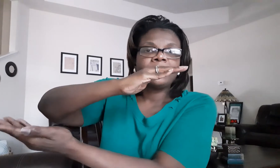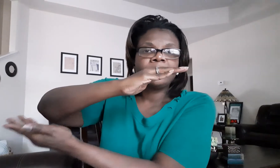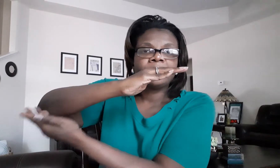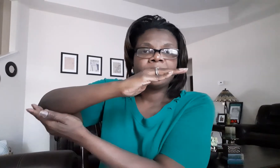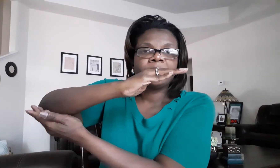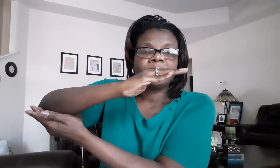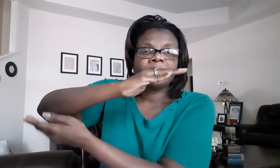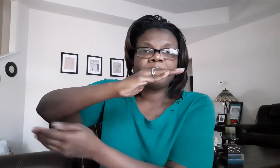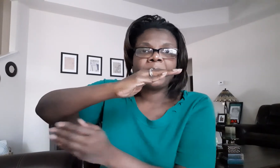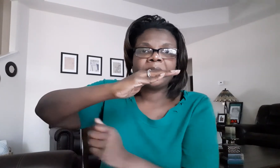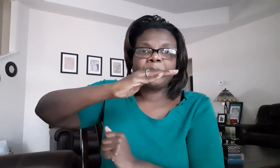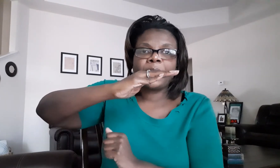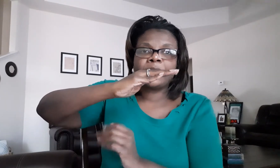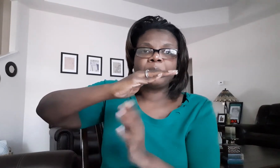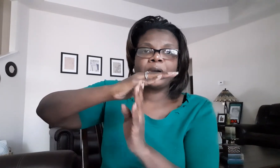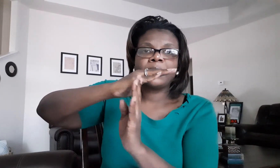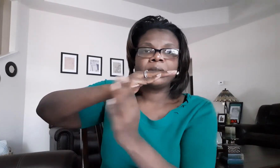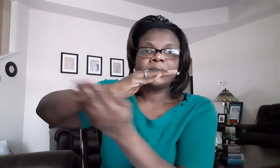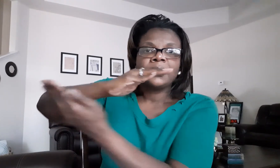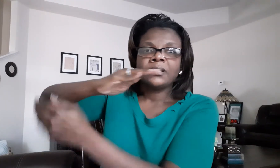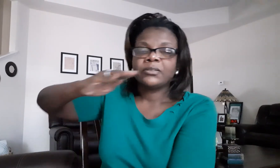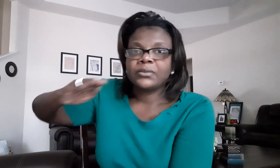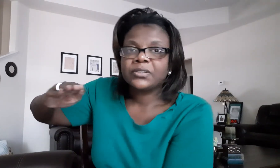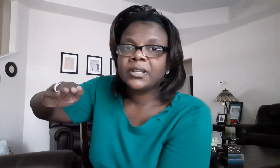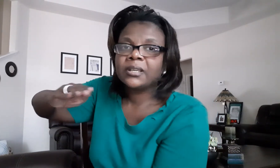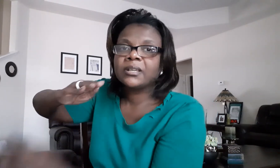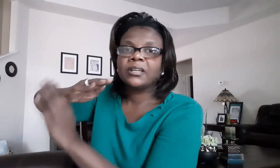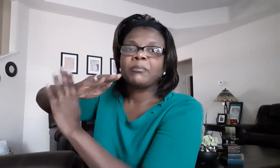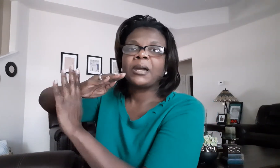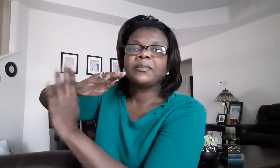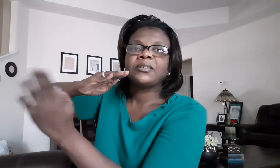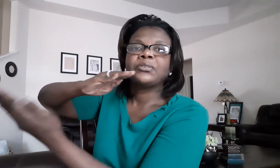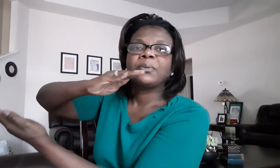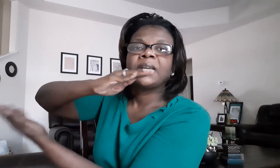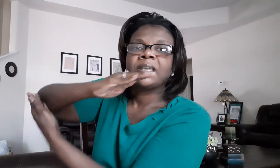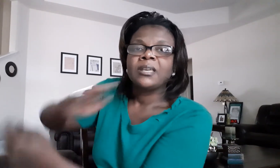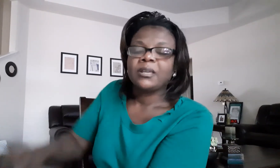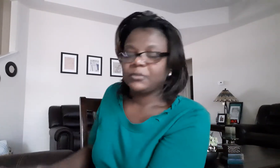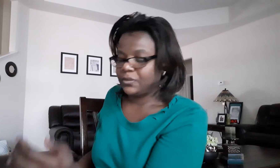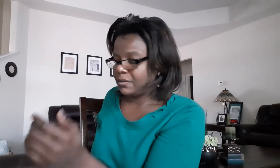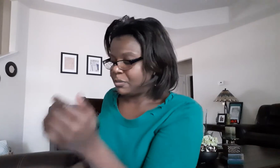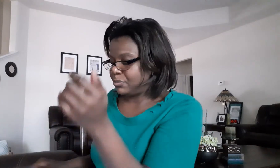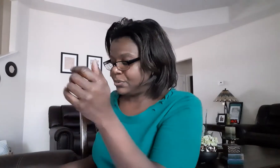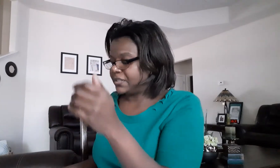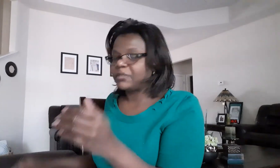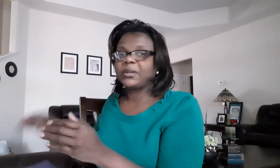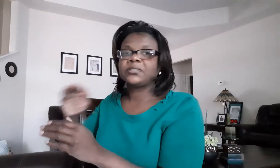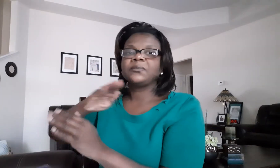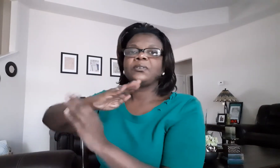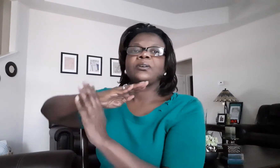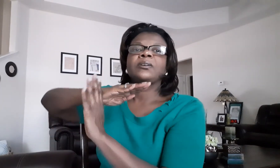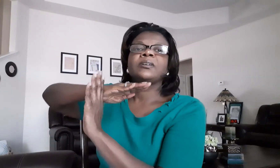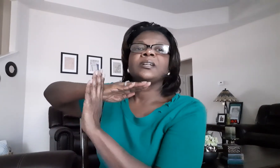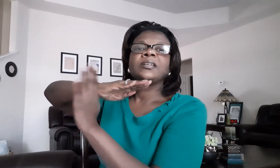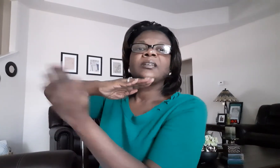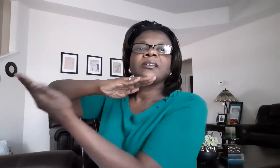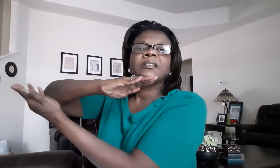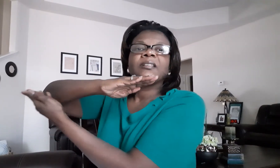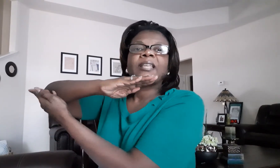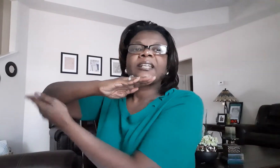make the bottom part so it's gonna come out this way i'm sorry it's about to fall like